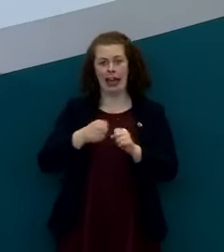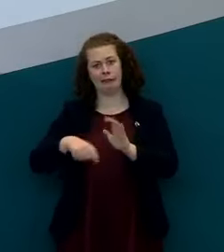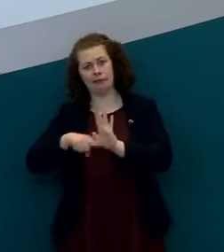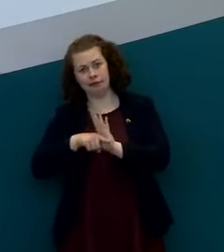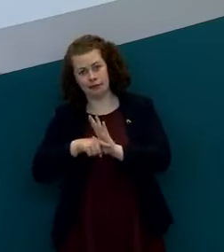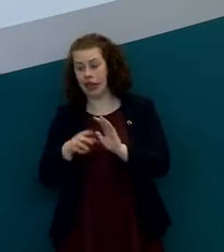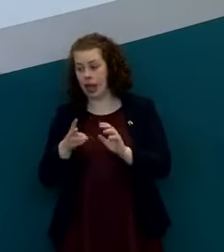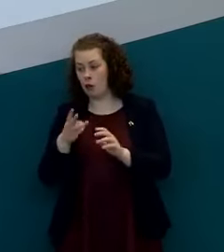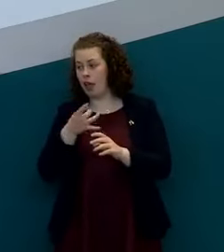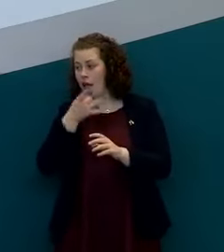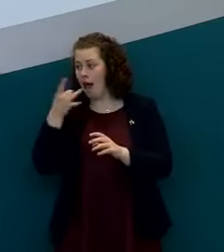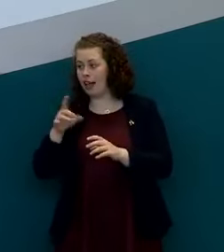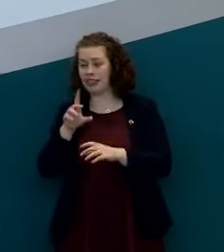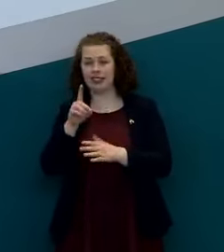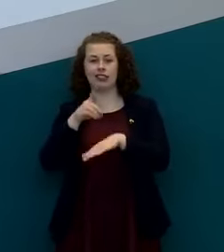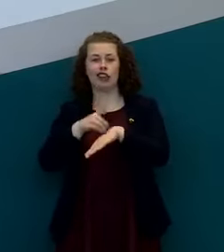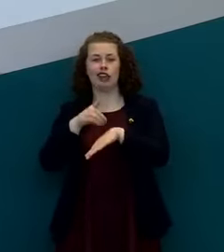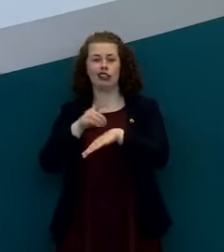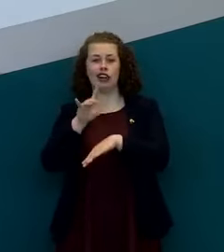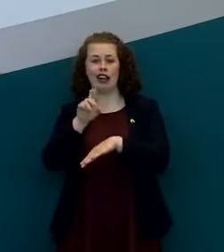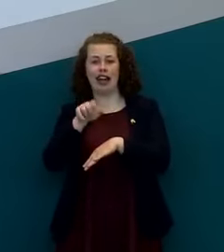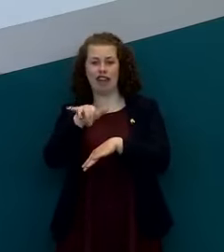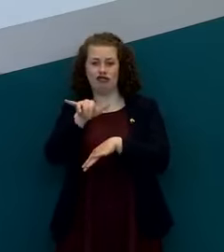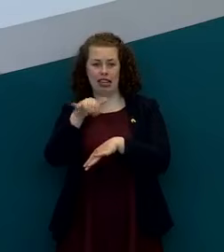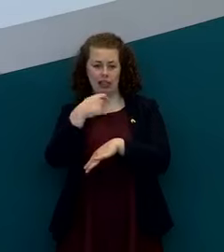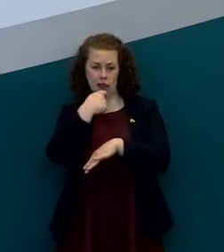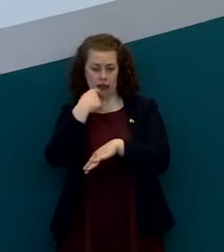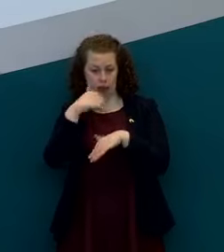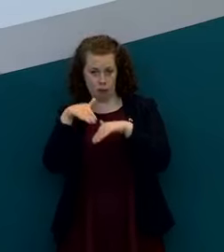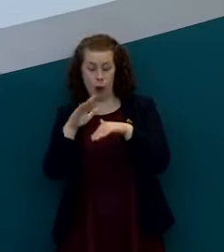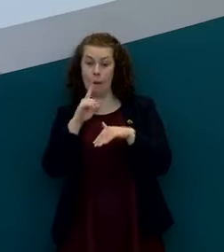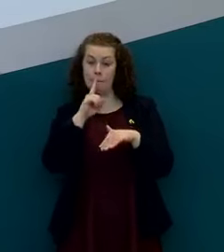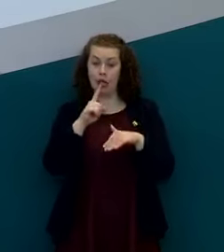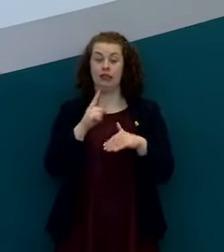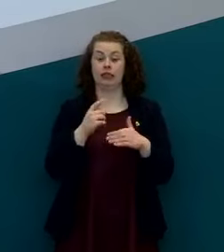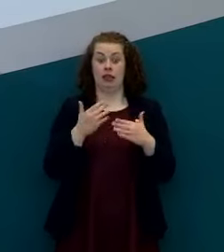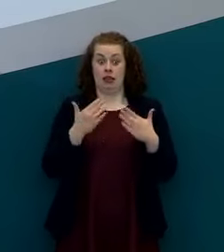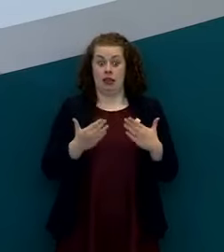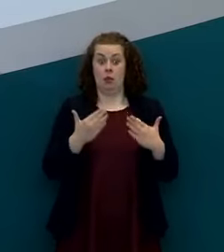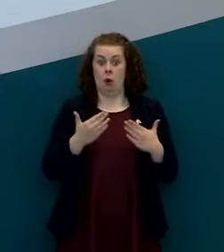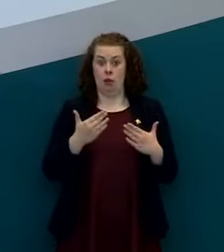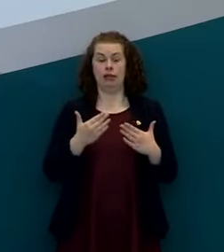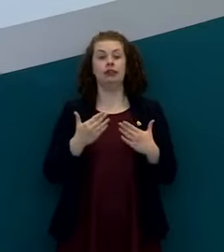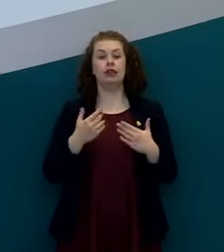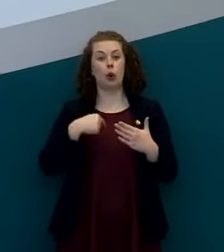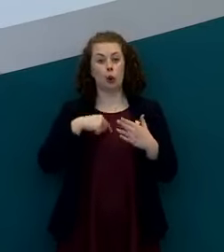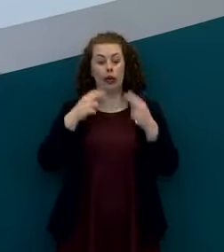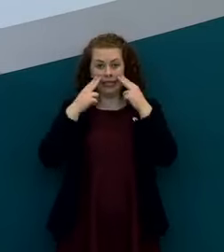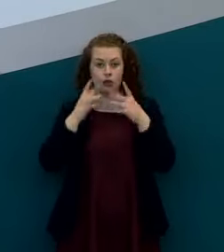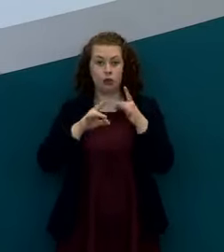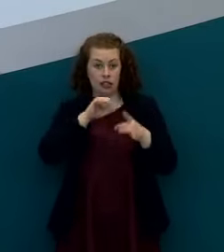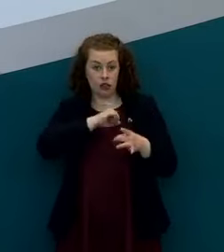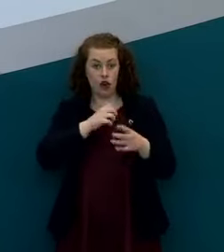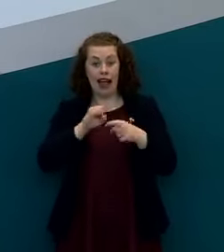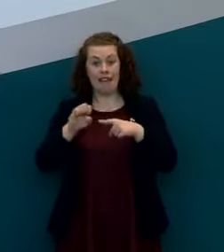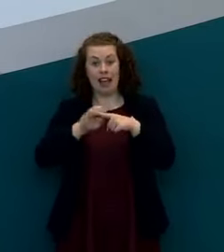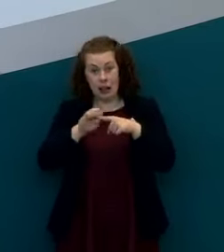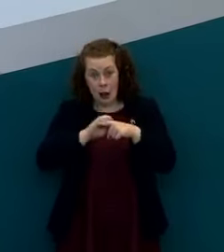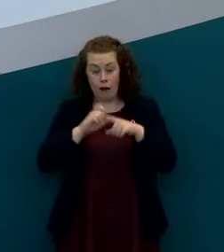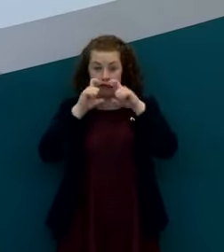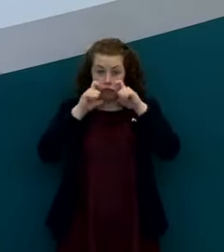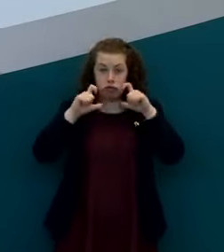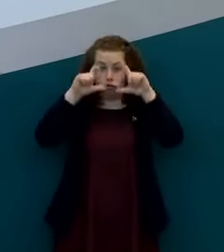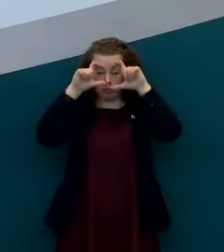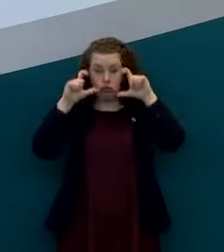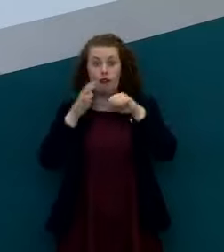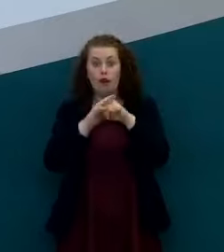henry to come in on that but our essential supplies in relation to all the things the priority for us is to ensure that they're available to people who particularly need them and